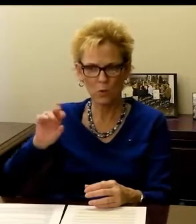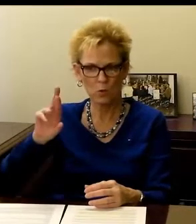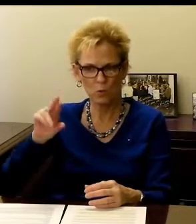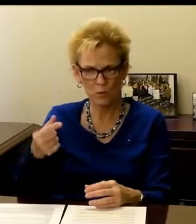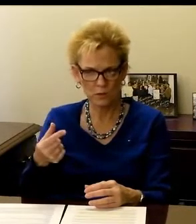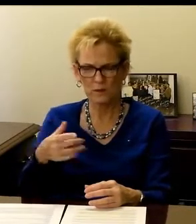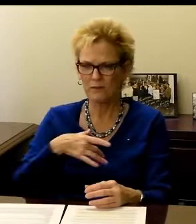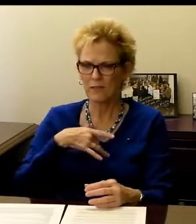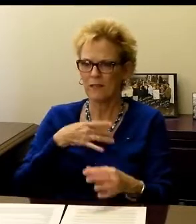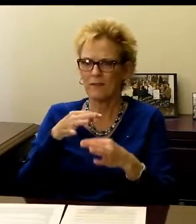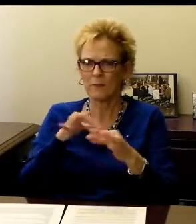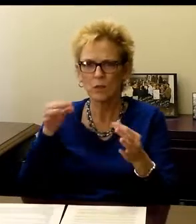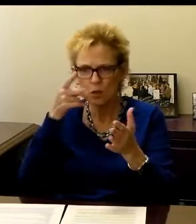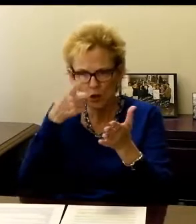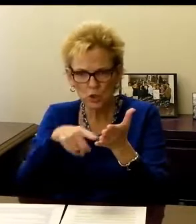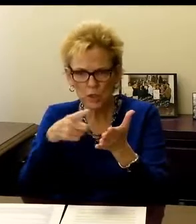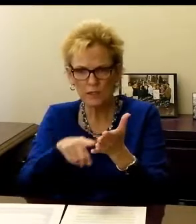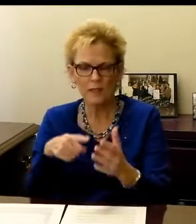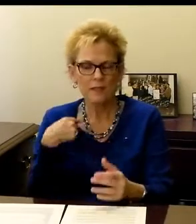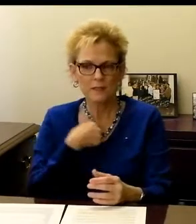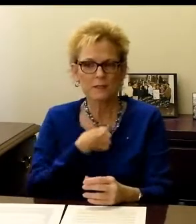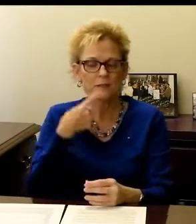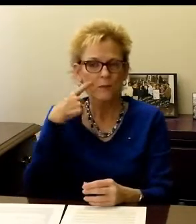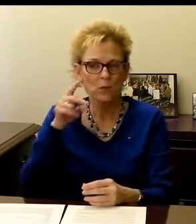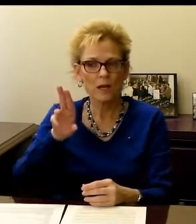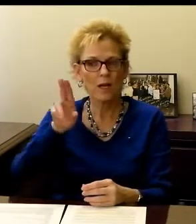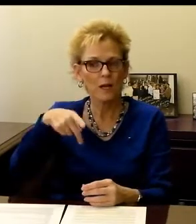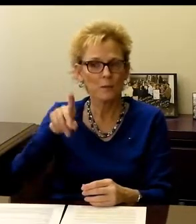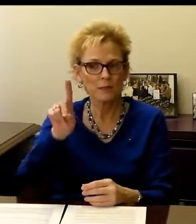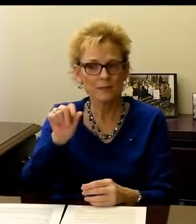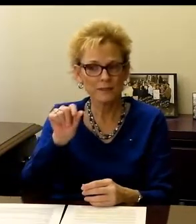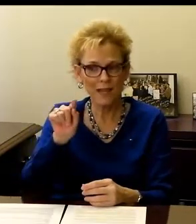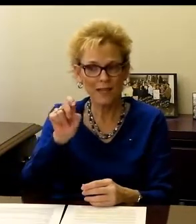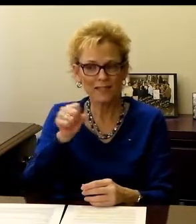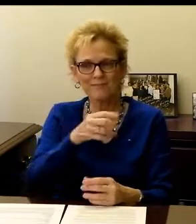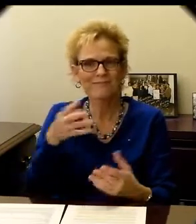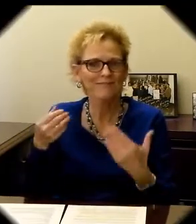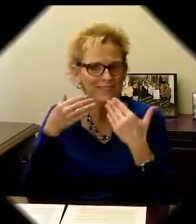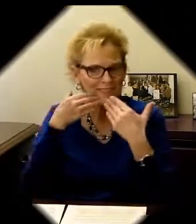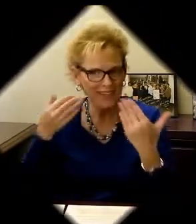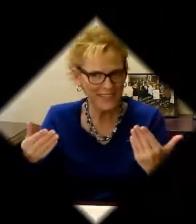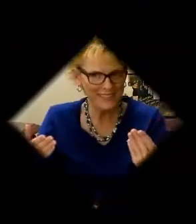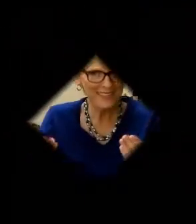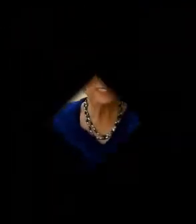.org. Feel free to check with us for updates. Thank you.